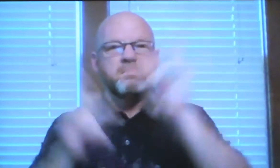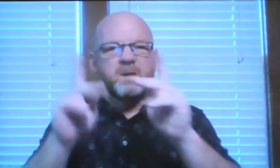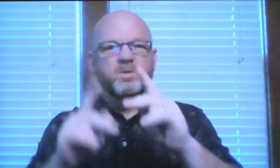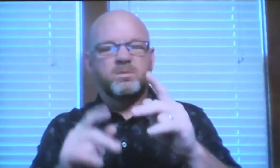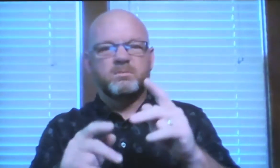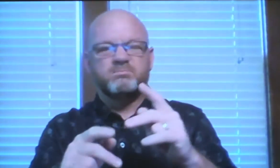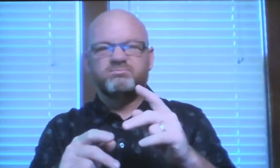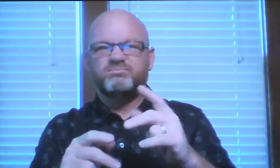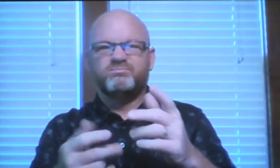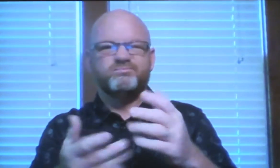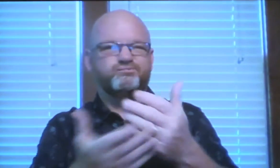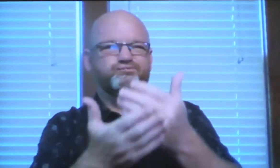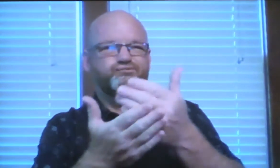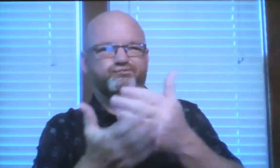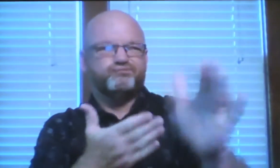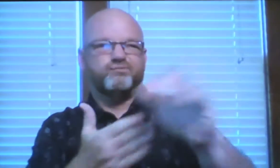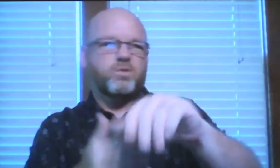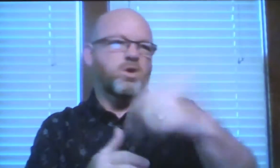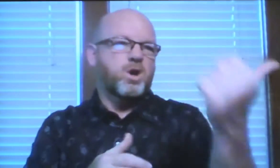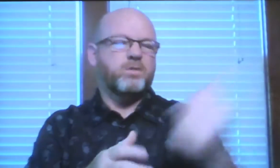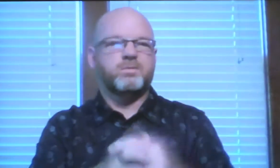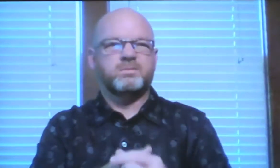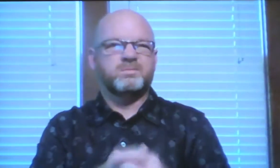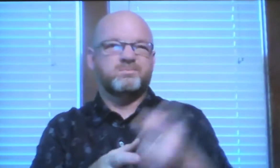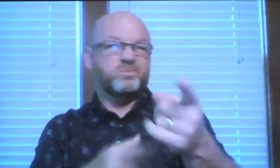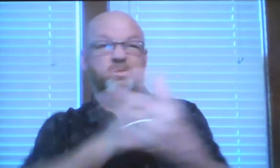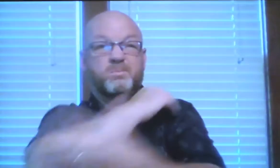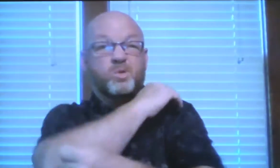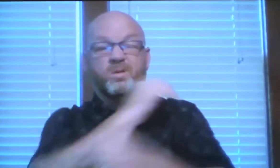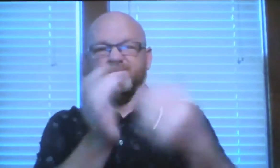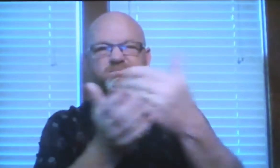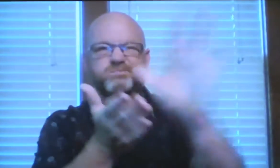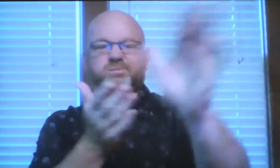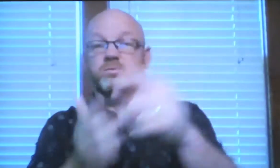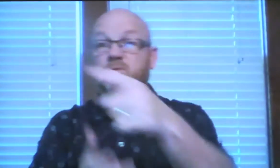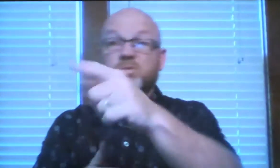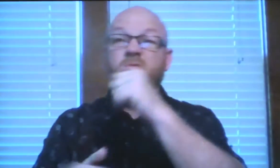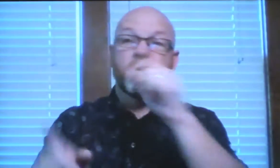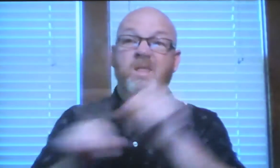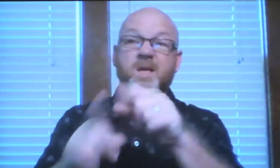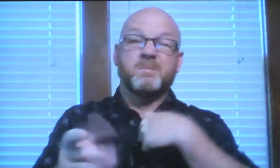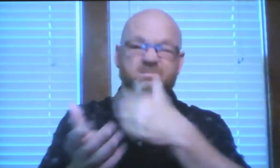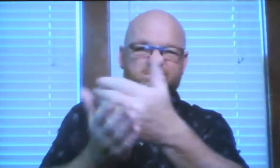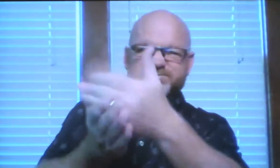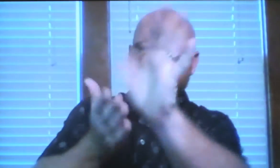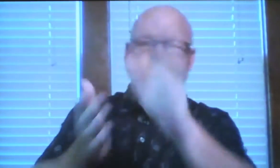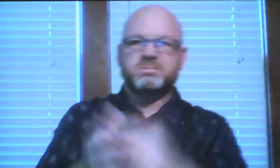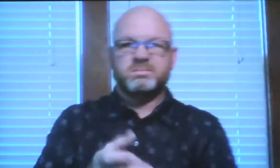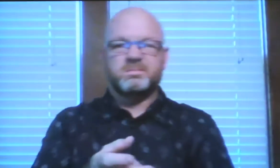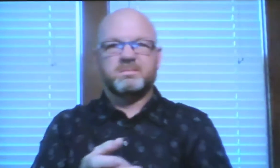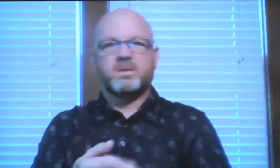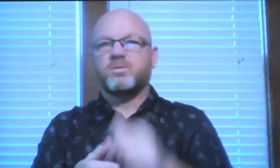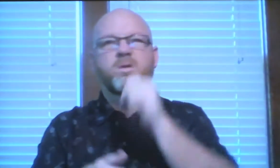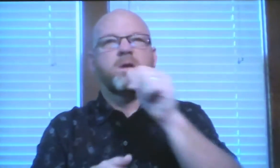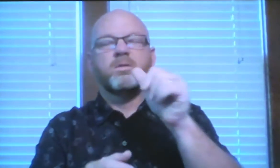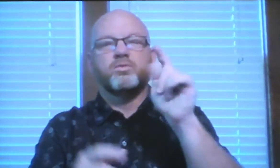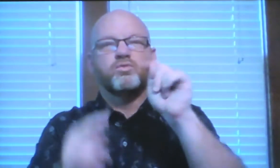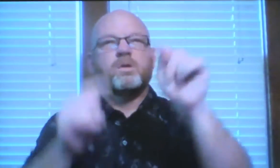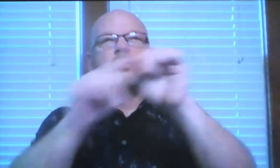and struggle and just completely be disinterested in others just brush them away